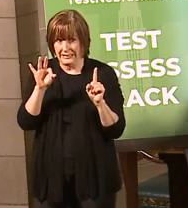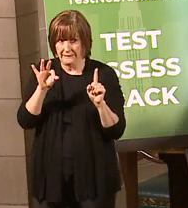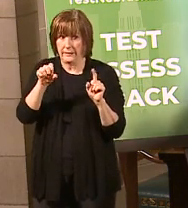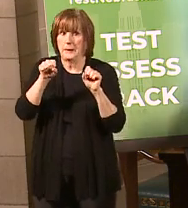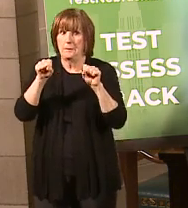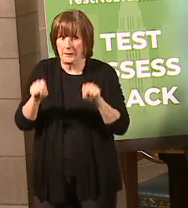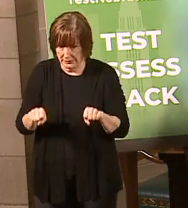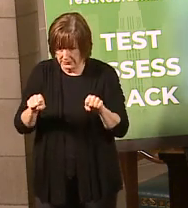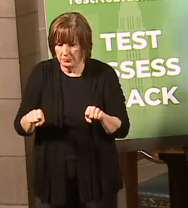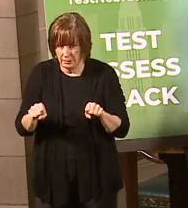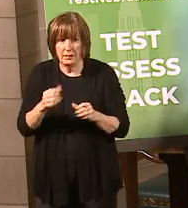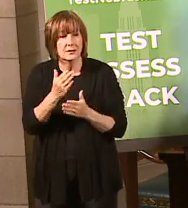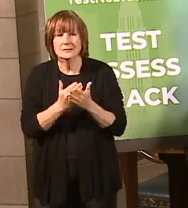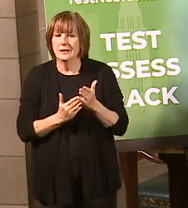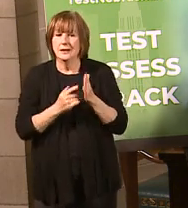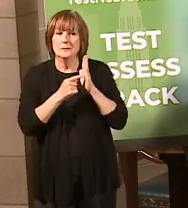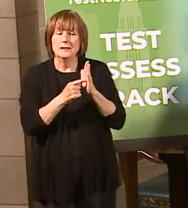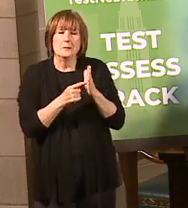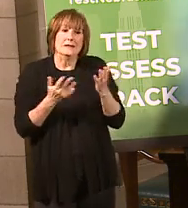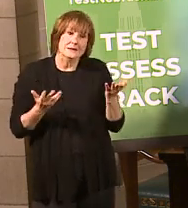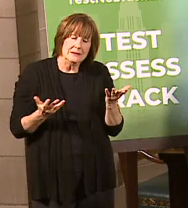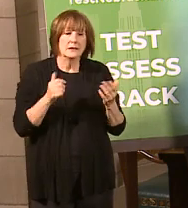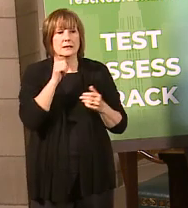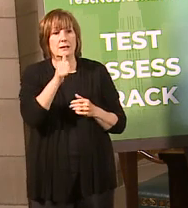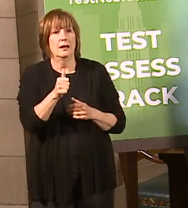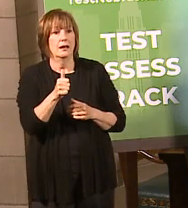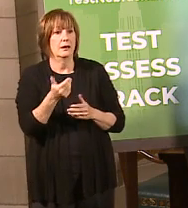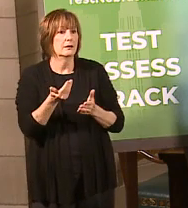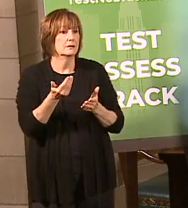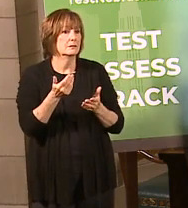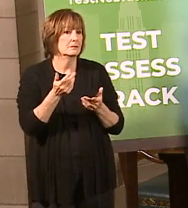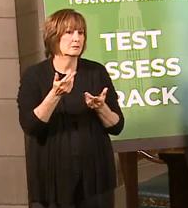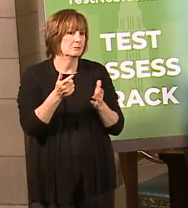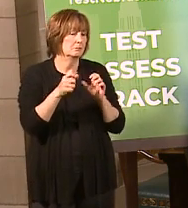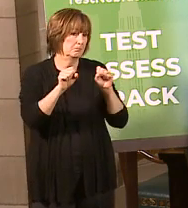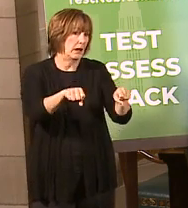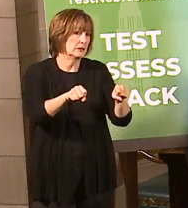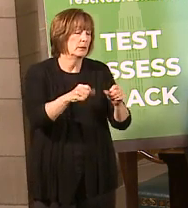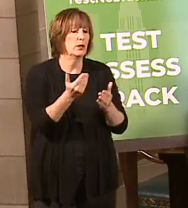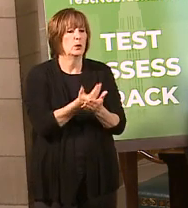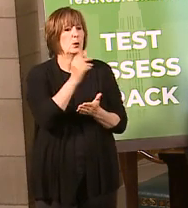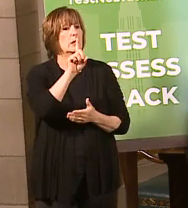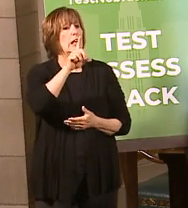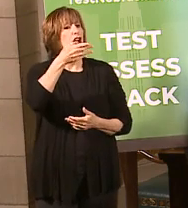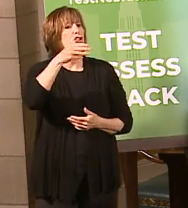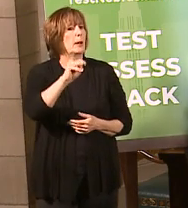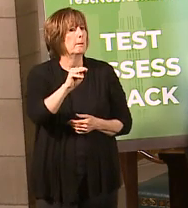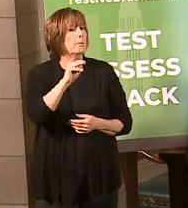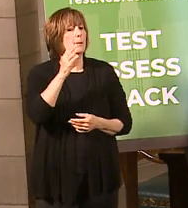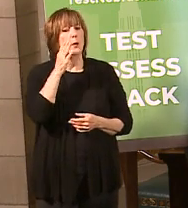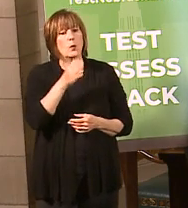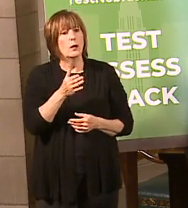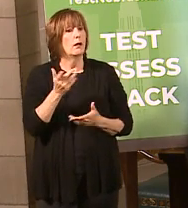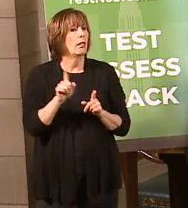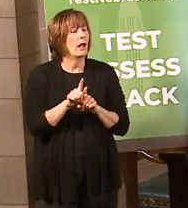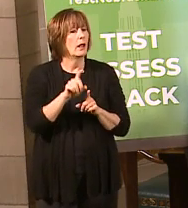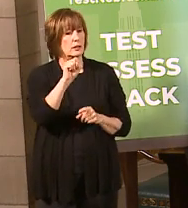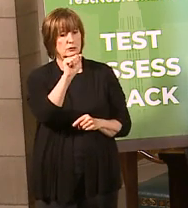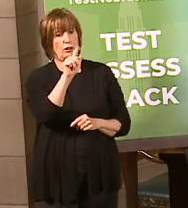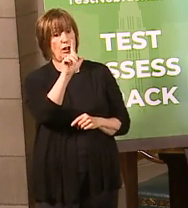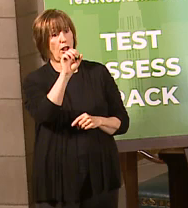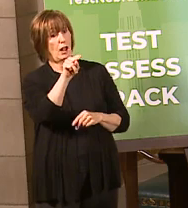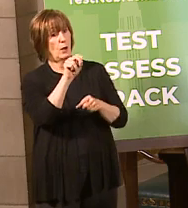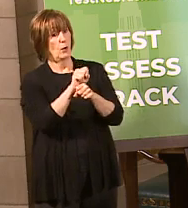given lots of examples where that may not be necessary. Some of our, again, some of our new DHMs are going to allow, for example, for salon workers to work